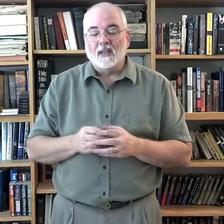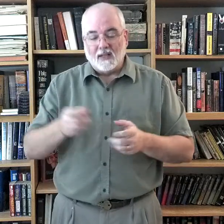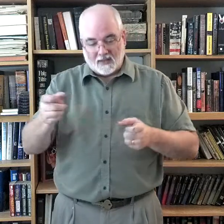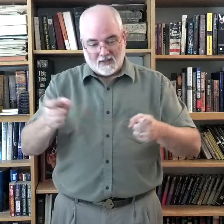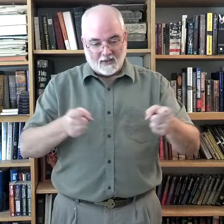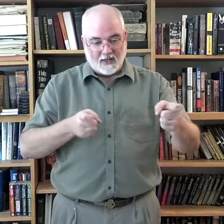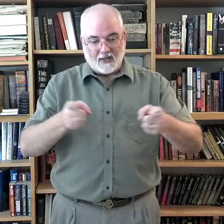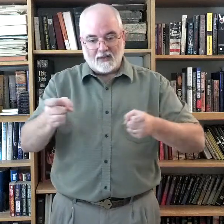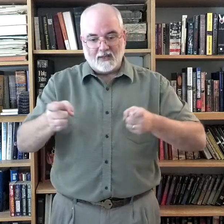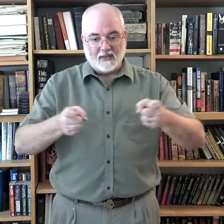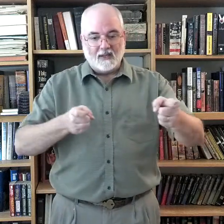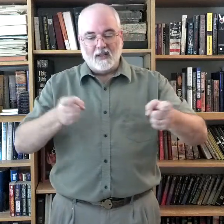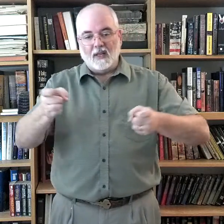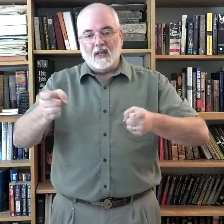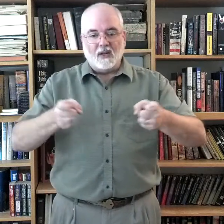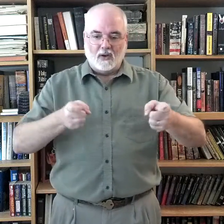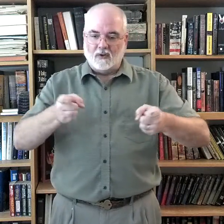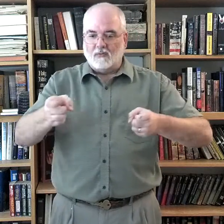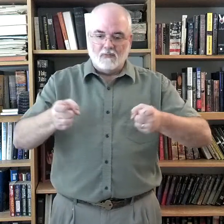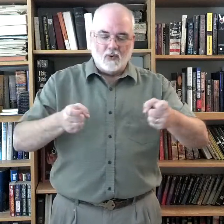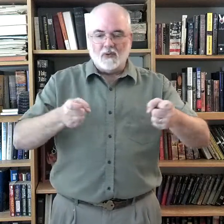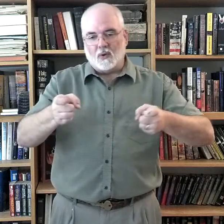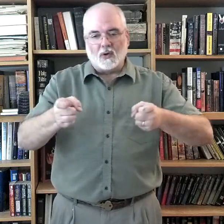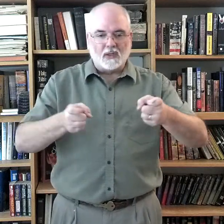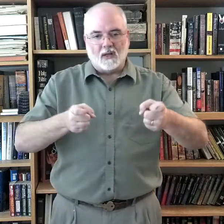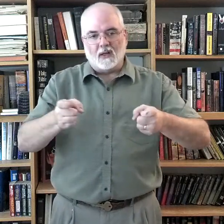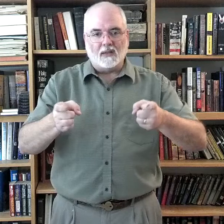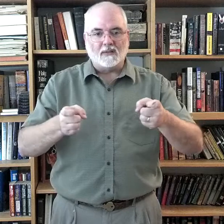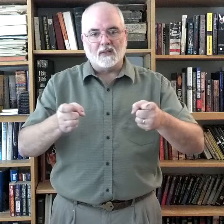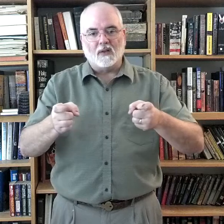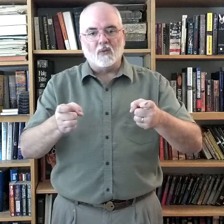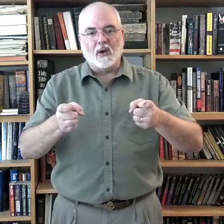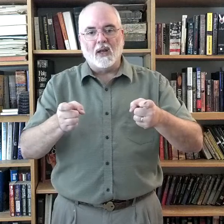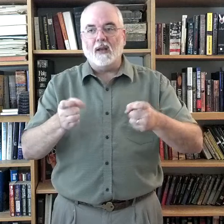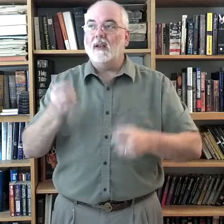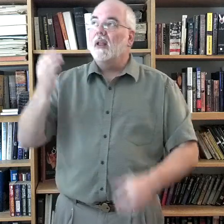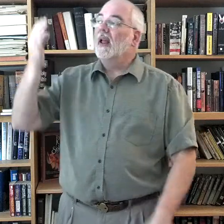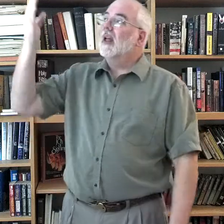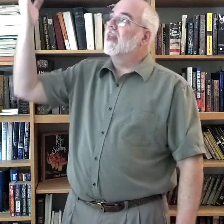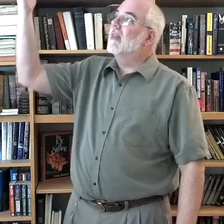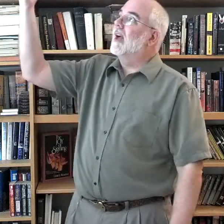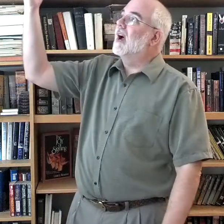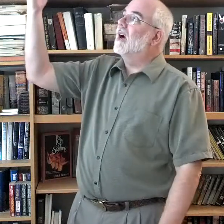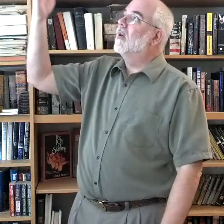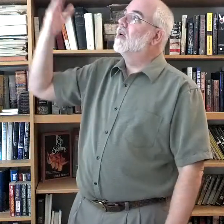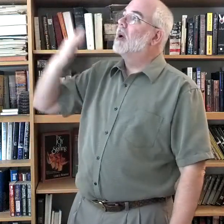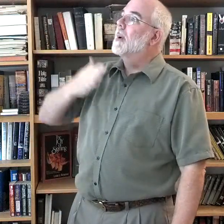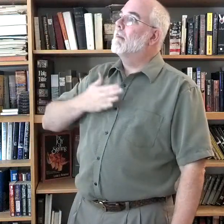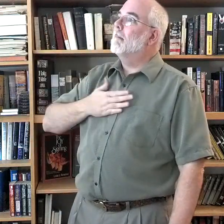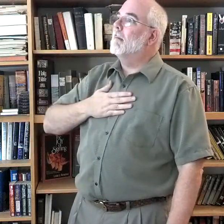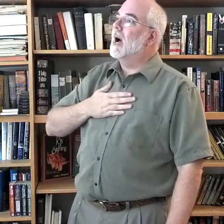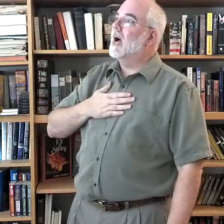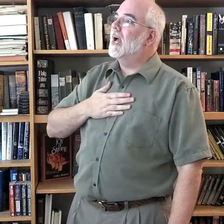Alright? You're moving the horse along. Reign. Thou. My.